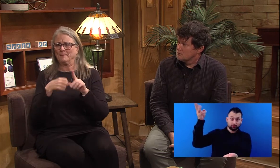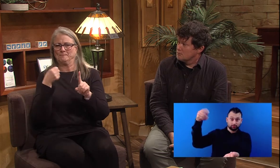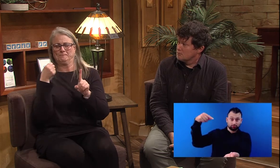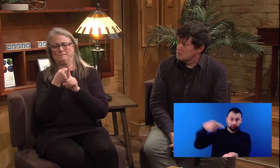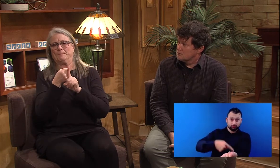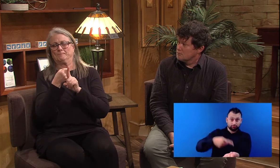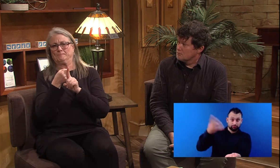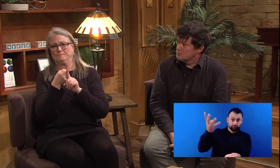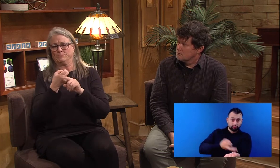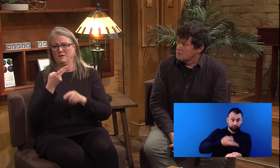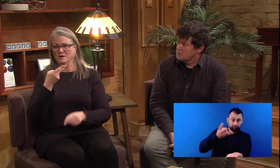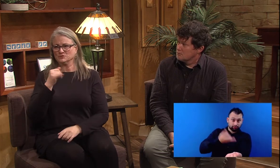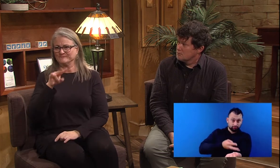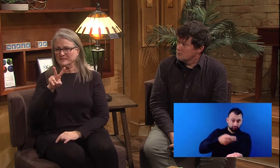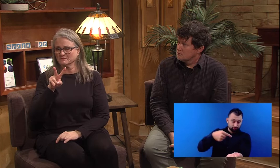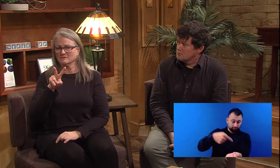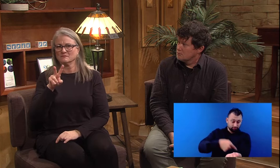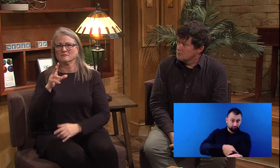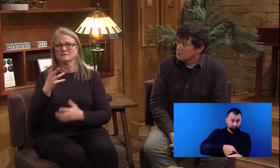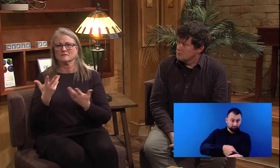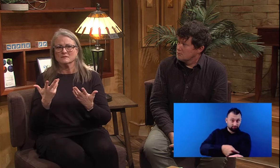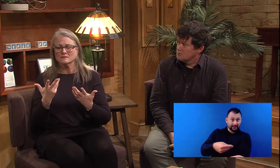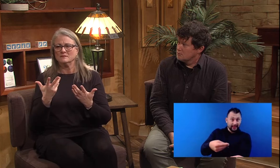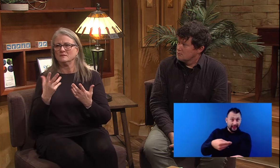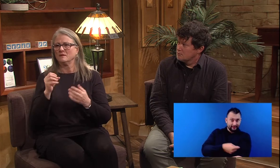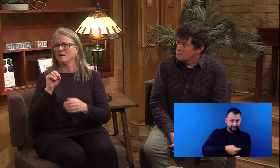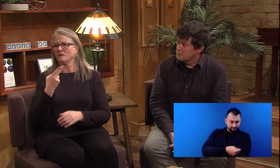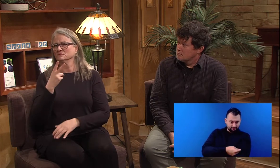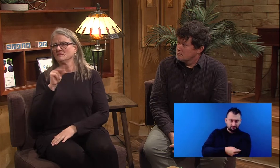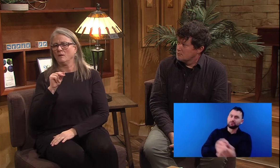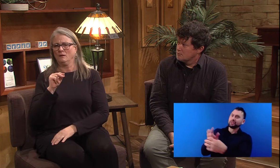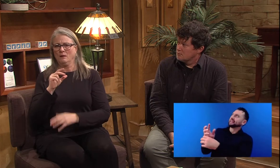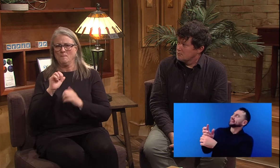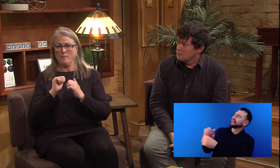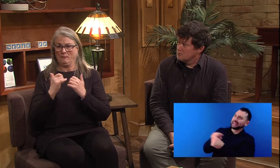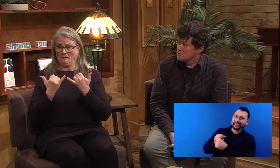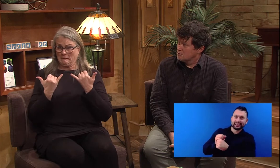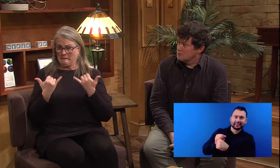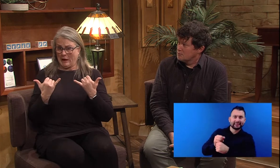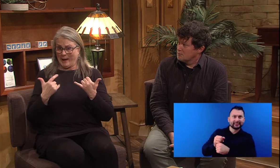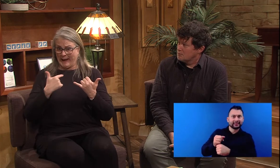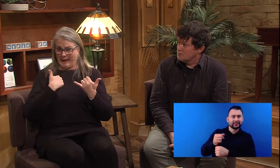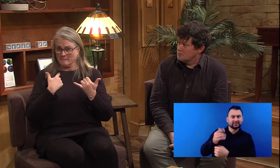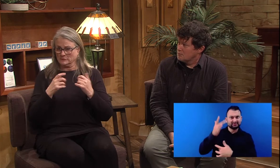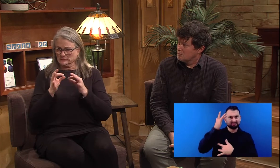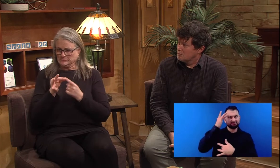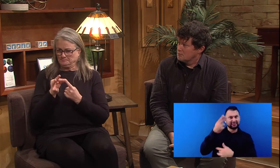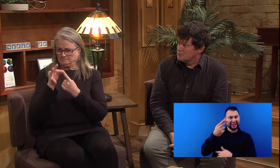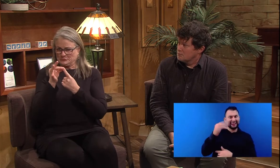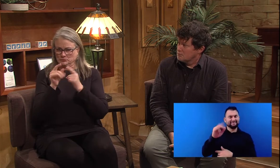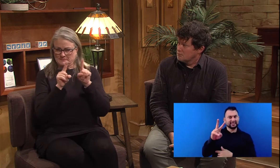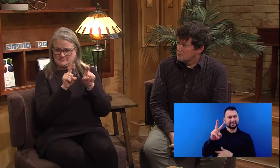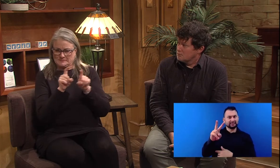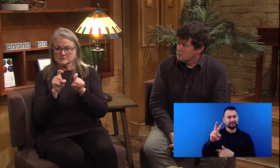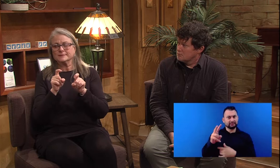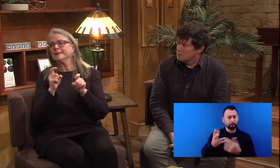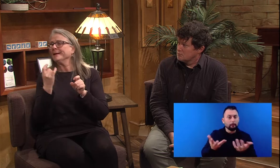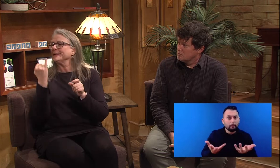And at that time is when we became aware of HIV. Now we have